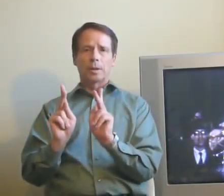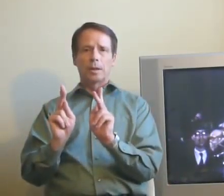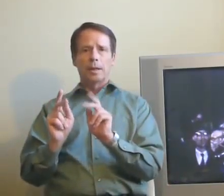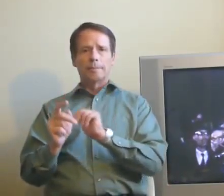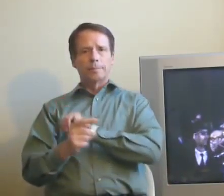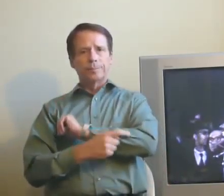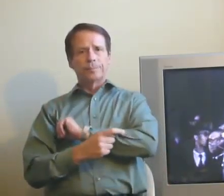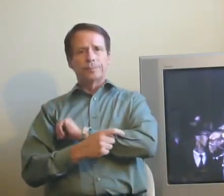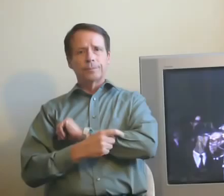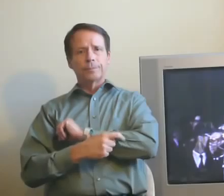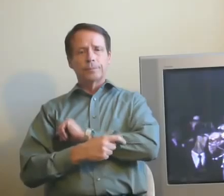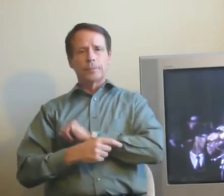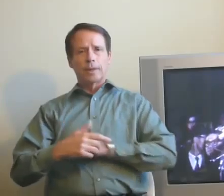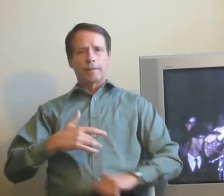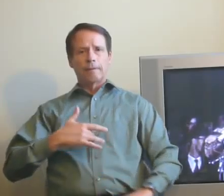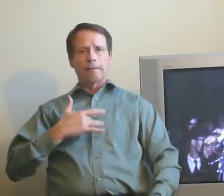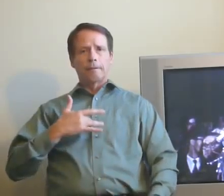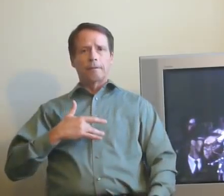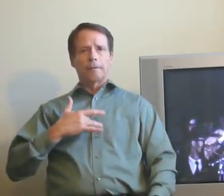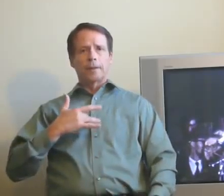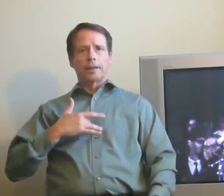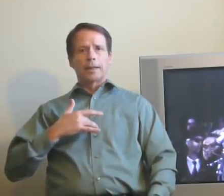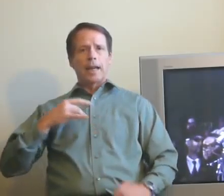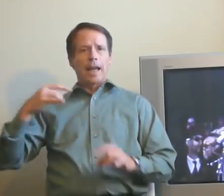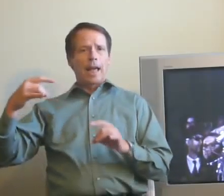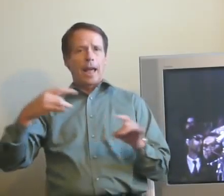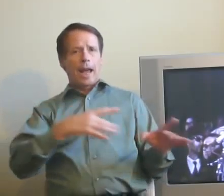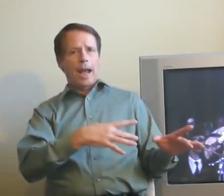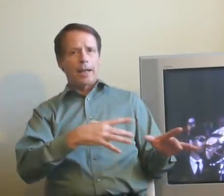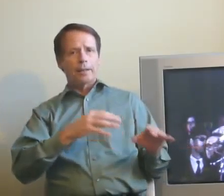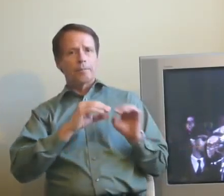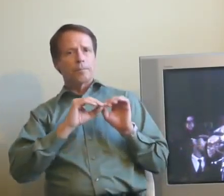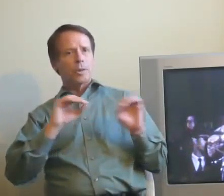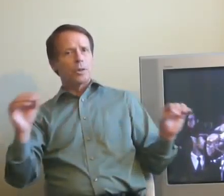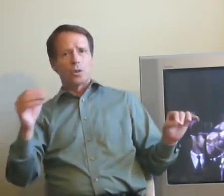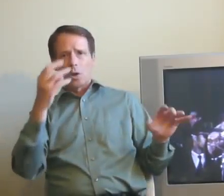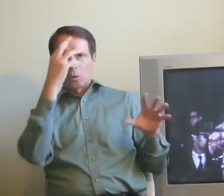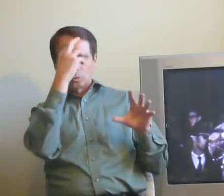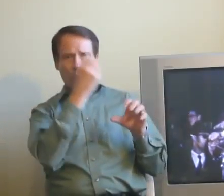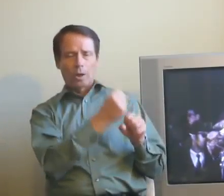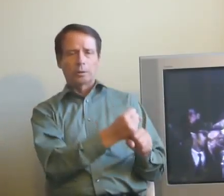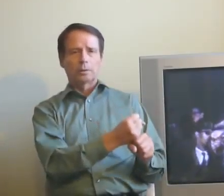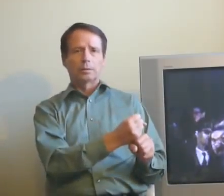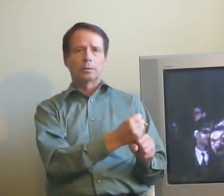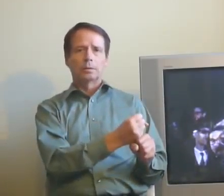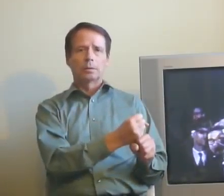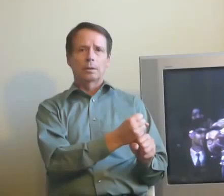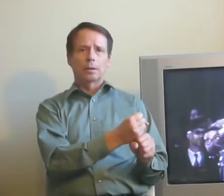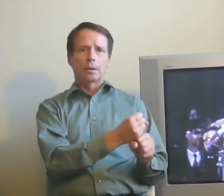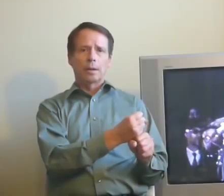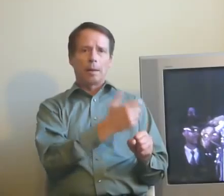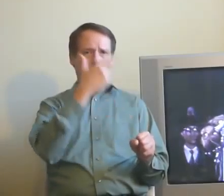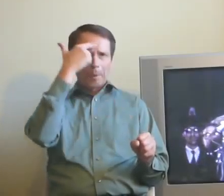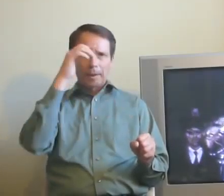to be filled with hatred and distrust of the injustice of such an act